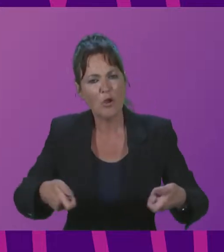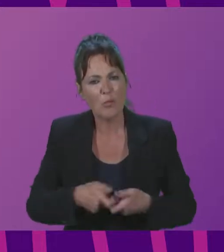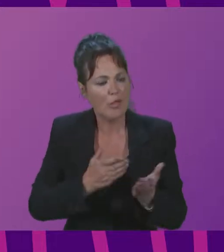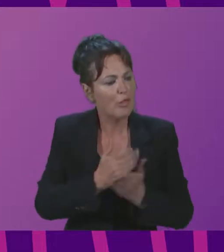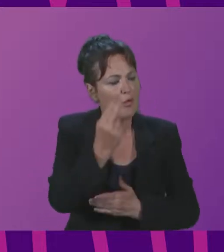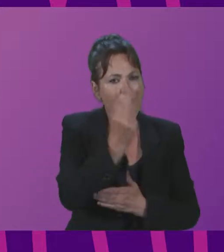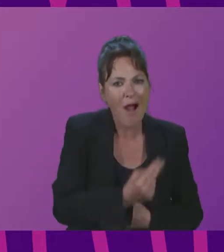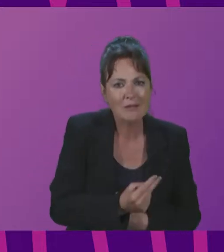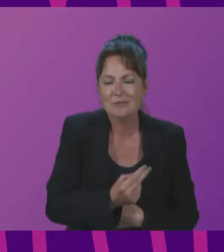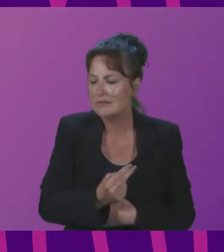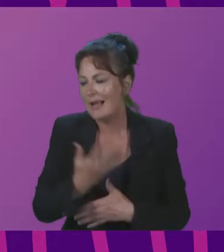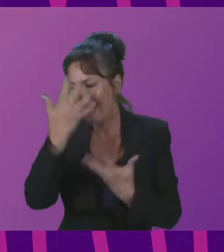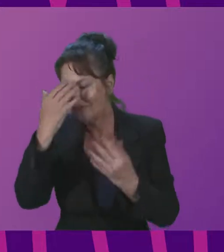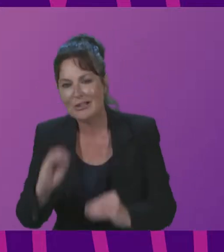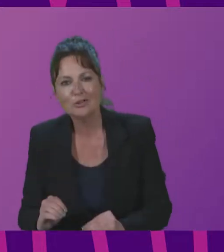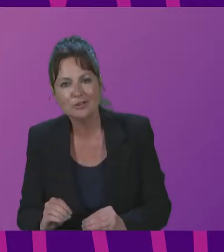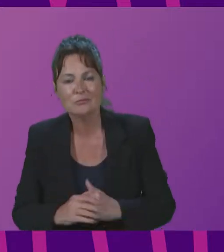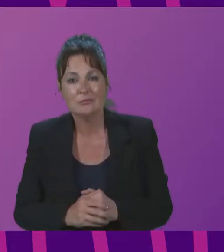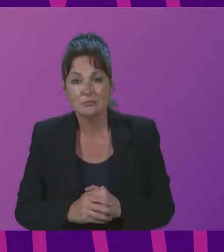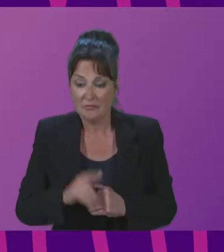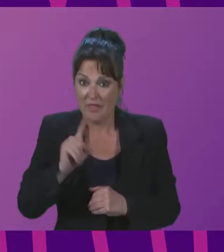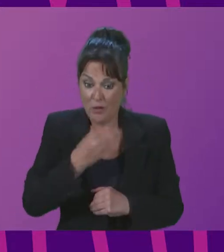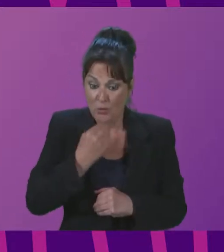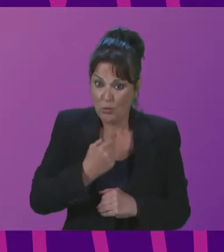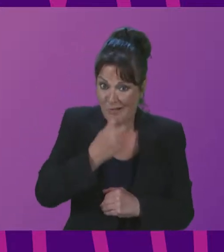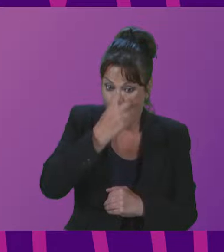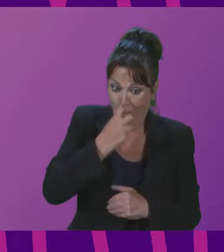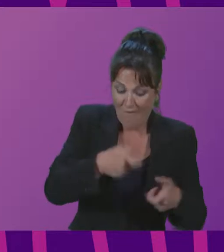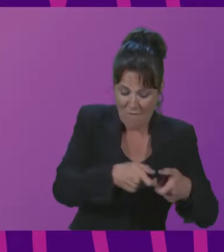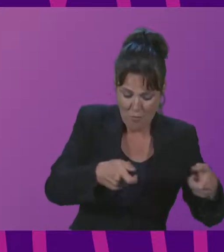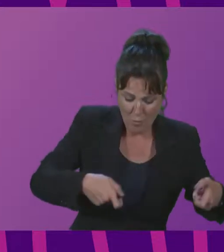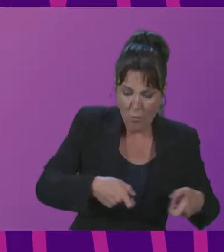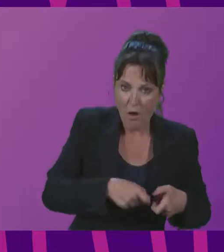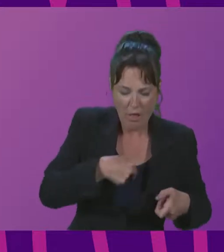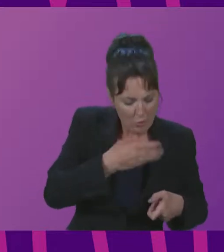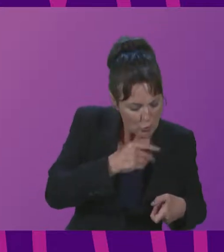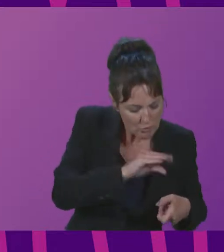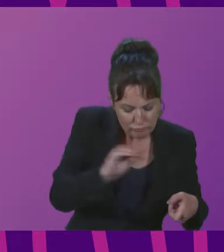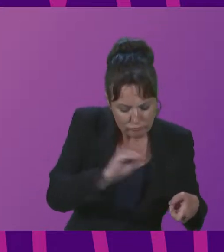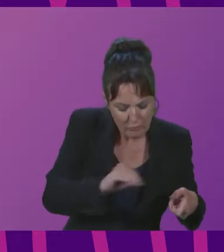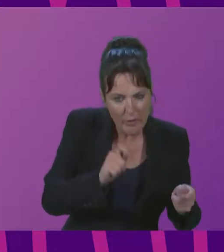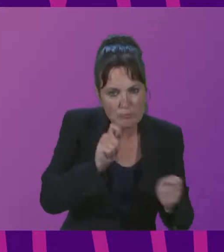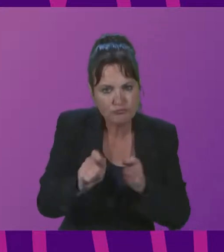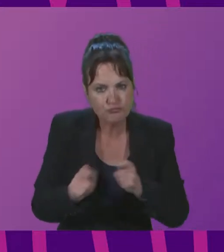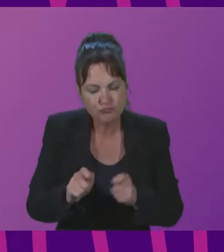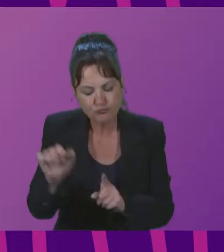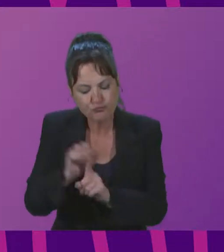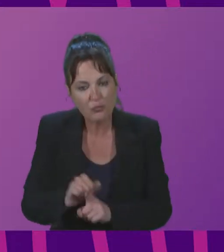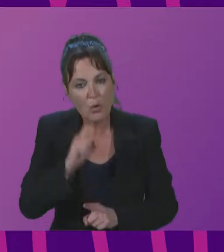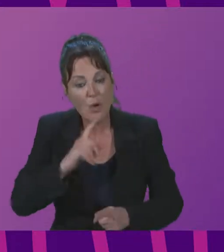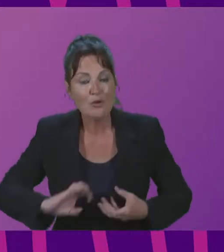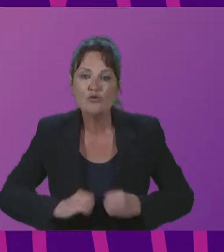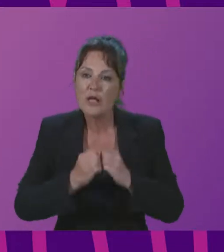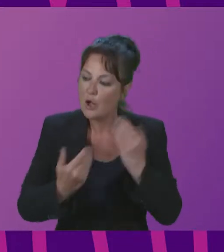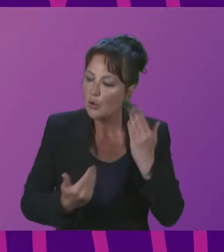education. Building on existing frameworks, this new international framework will represent a revised set of guidelines